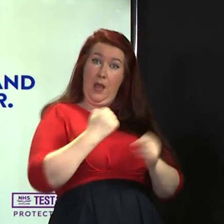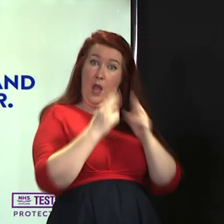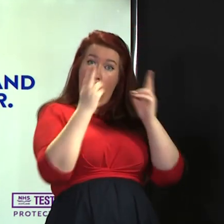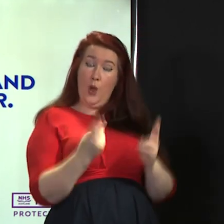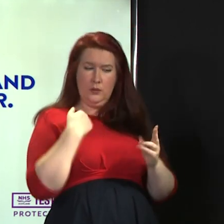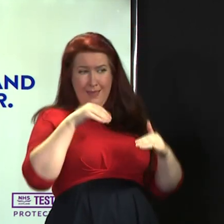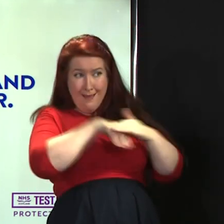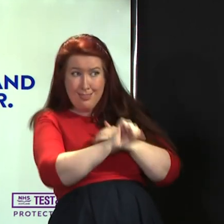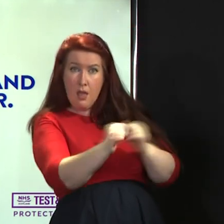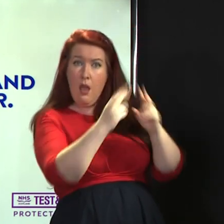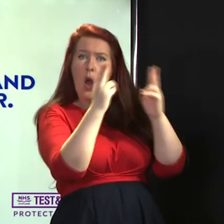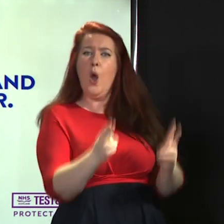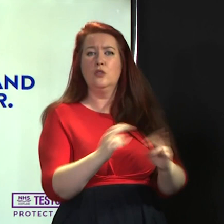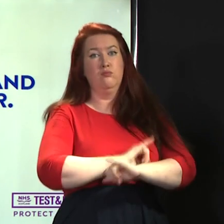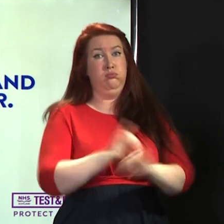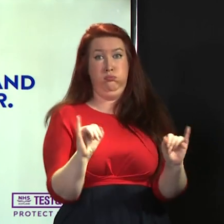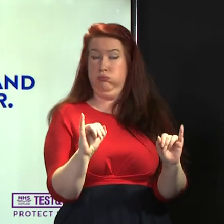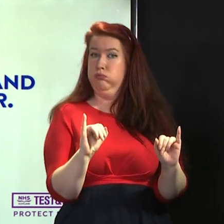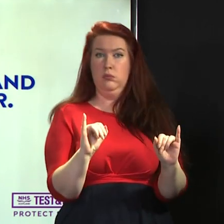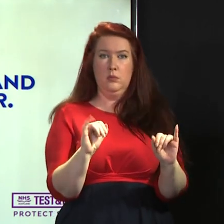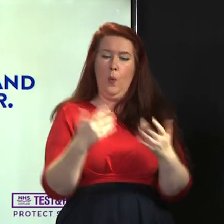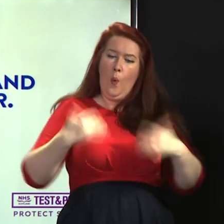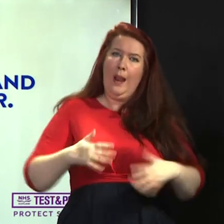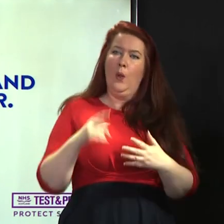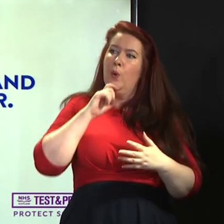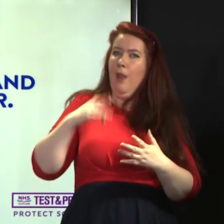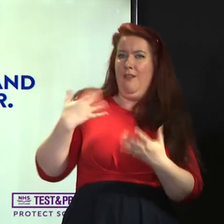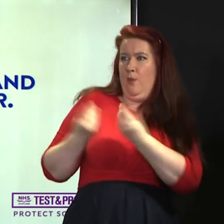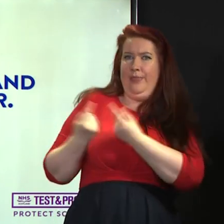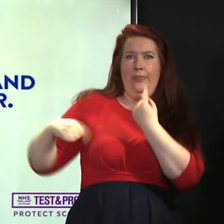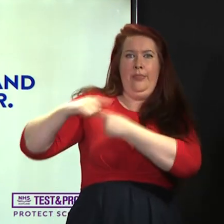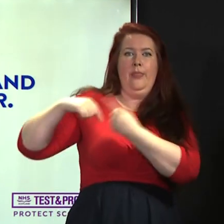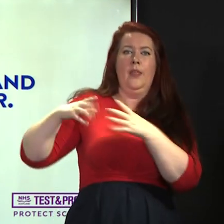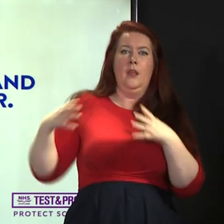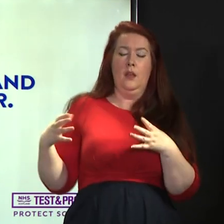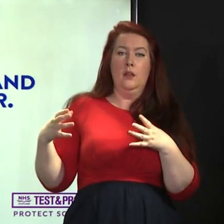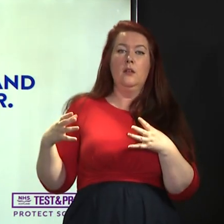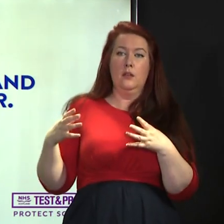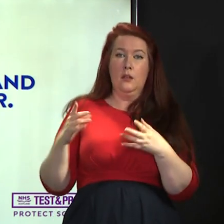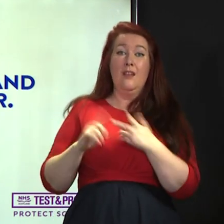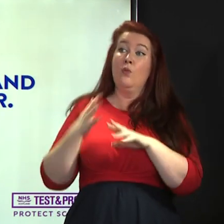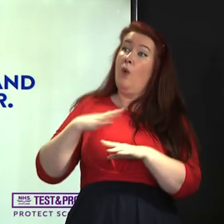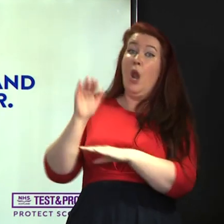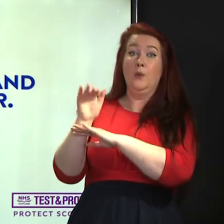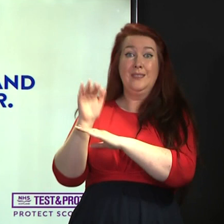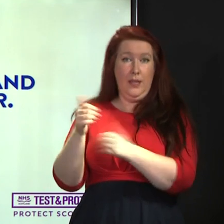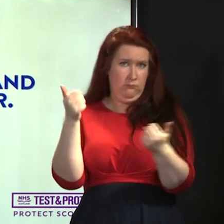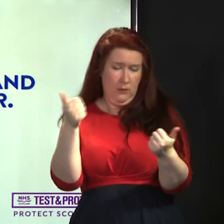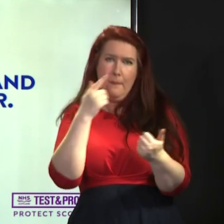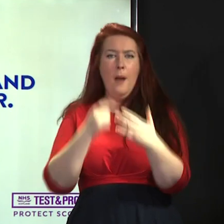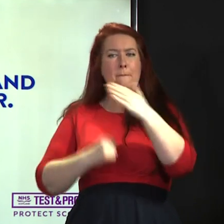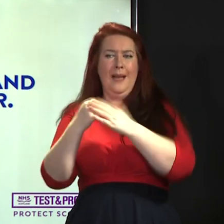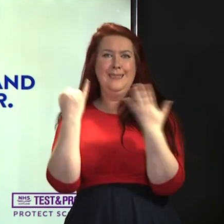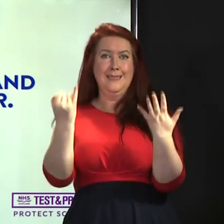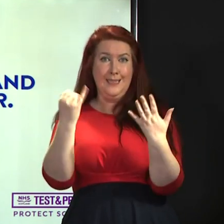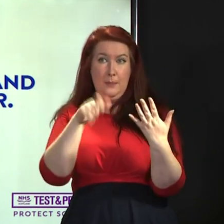other person's homes socially unless they are in your extended household, and a maximum of six people from two households can meet in outdoor spaces.